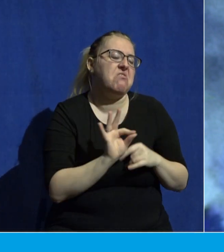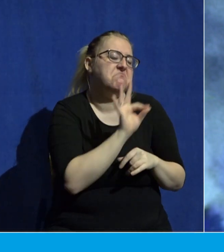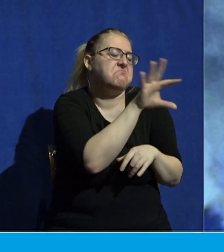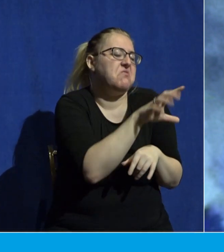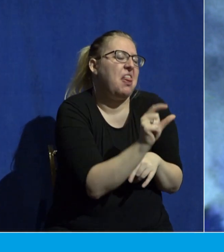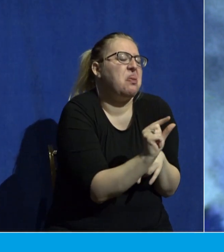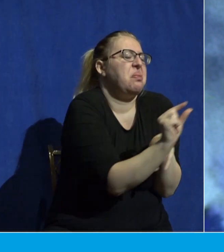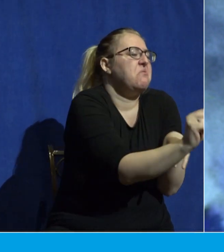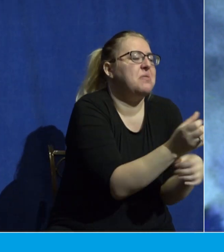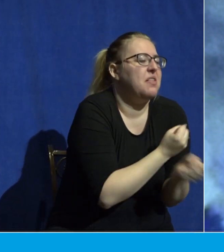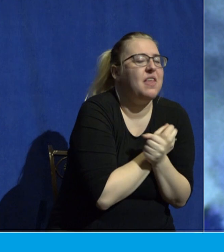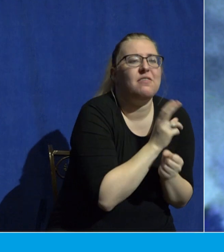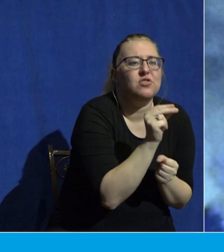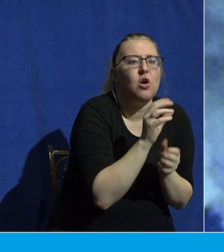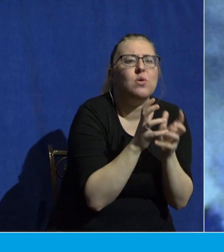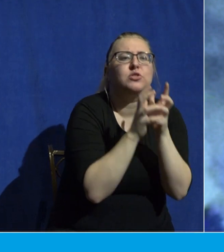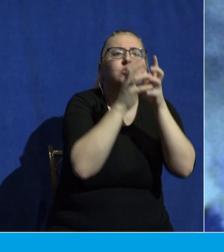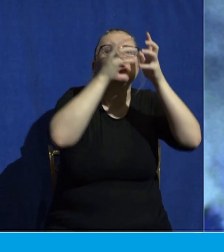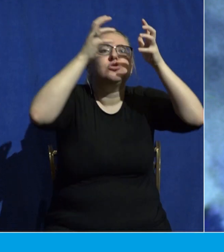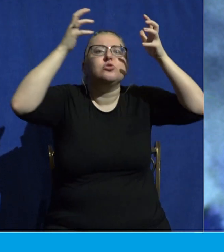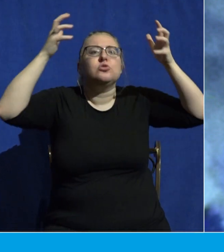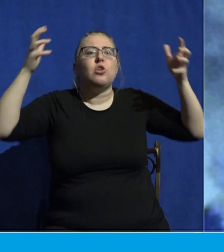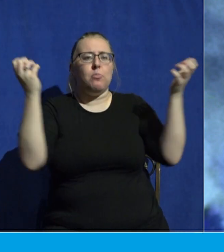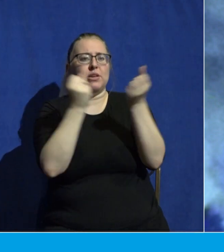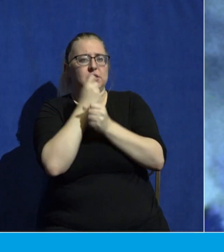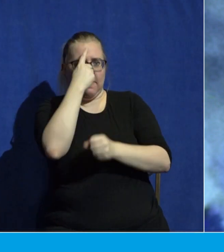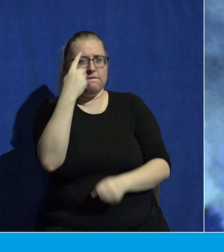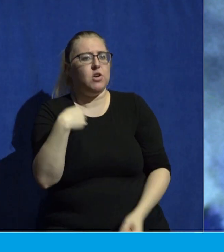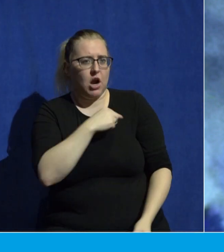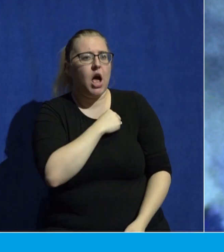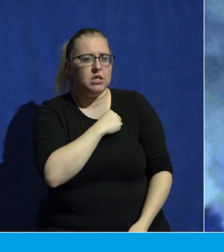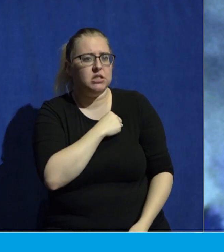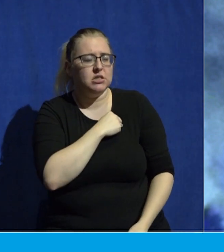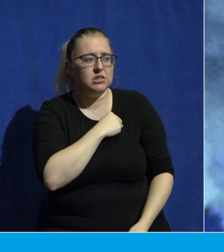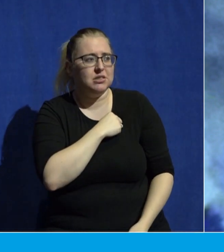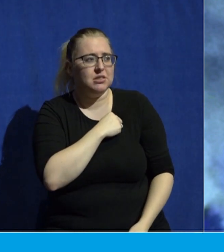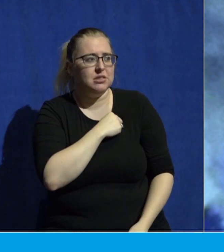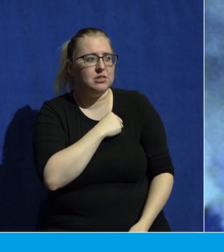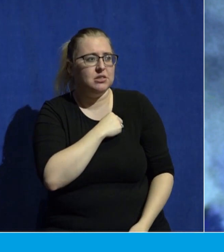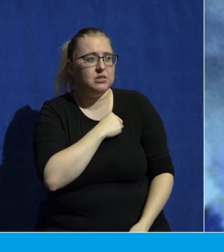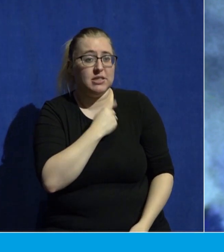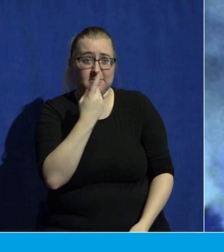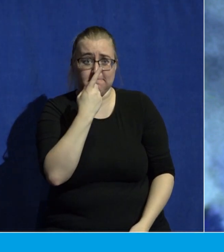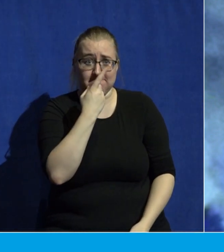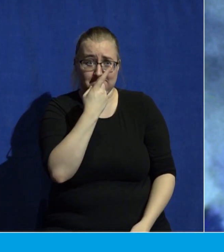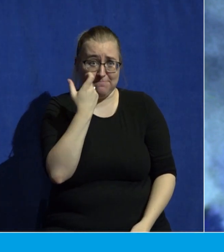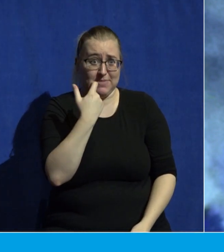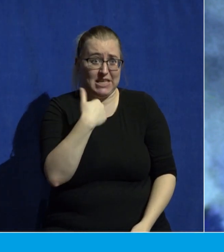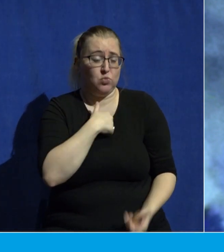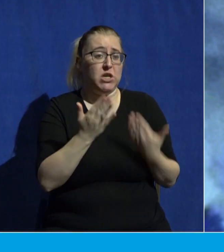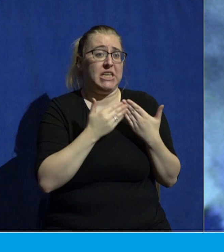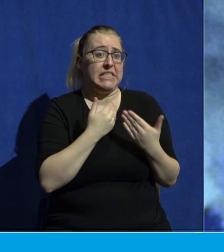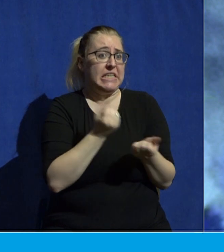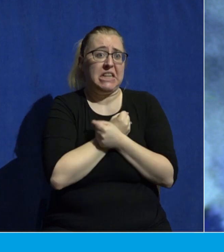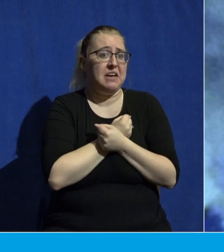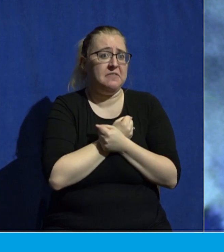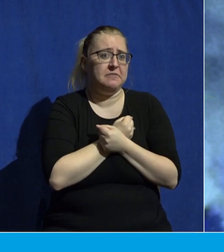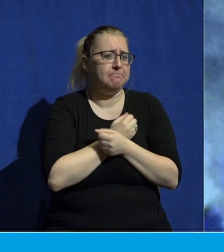enormous love for us. And that's not because we are lovable people. Contrary to popular